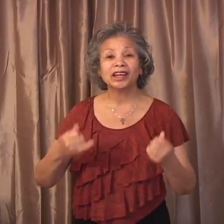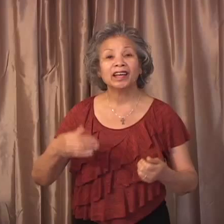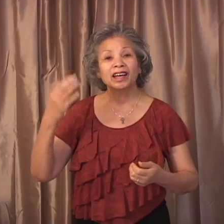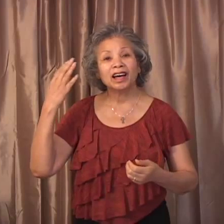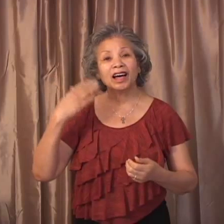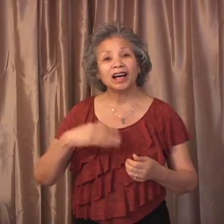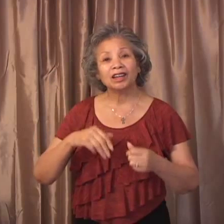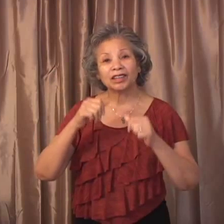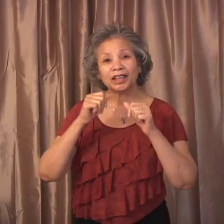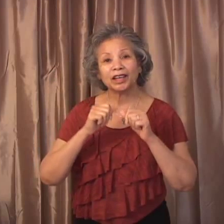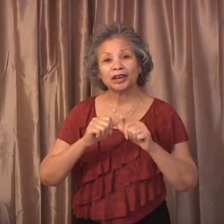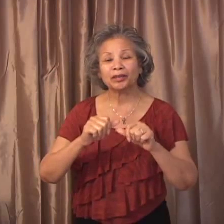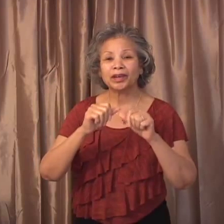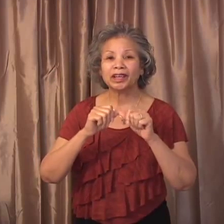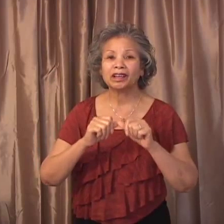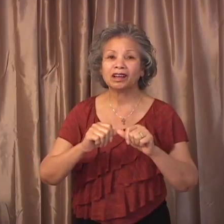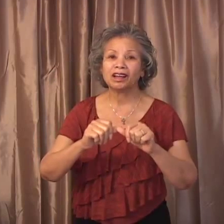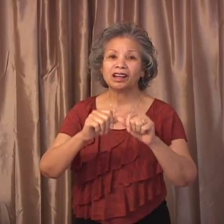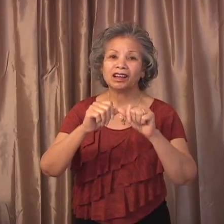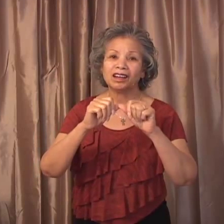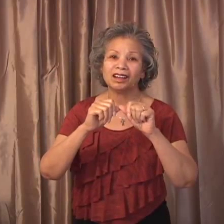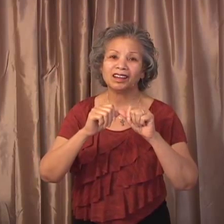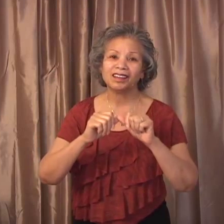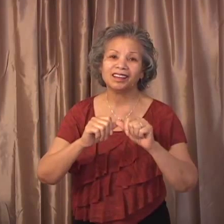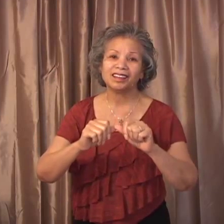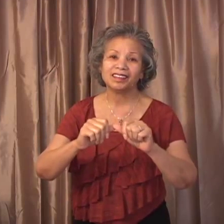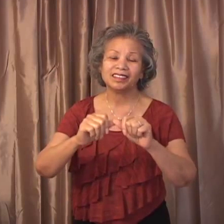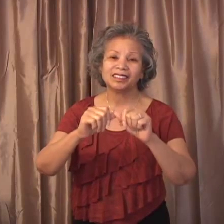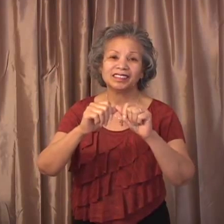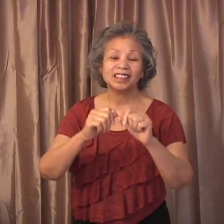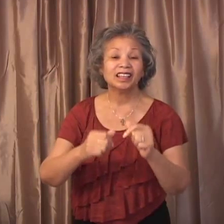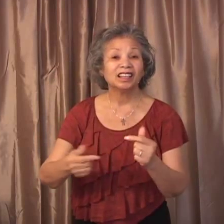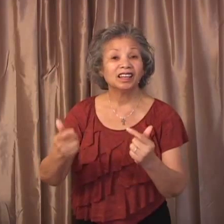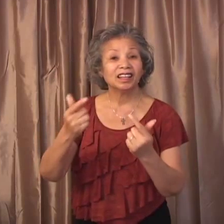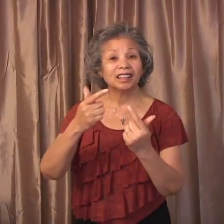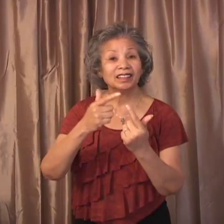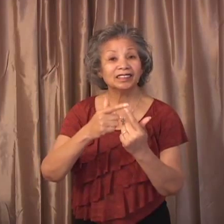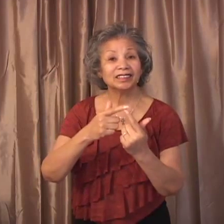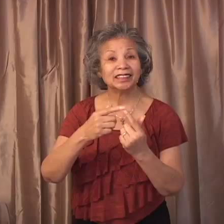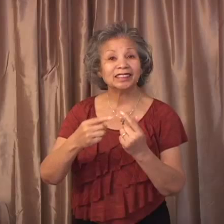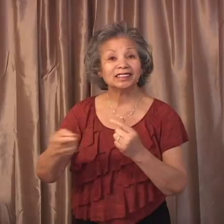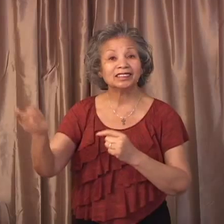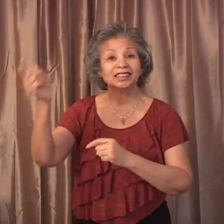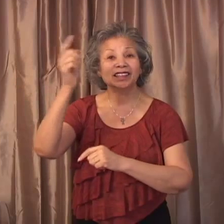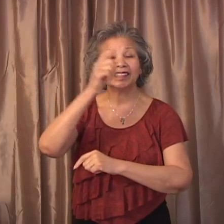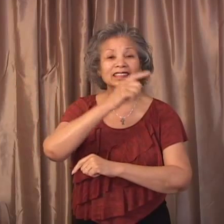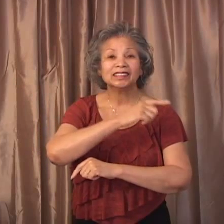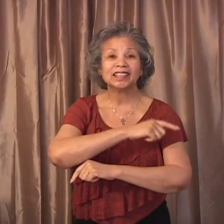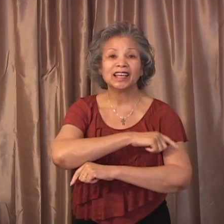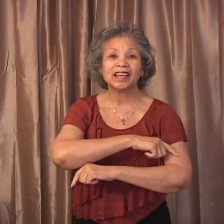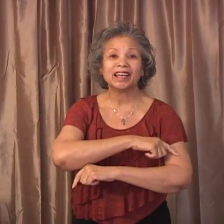I'll carry on. Until the day